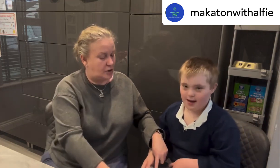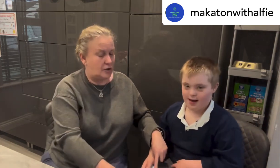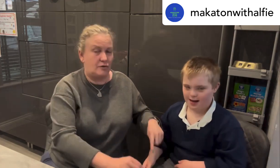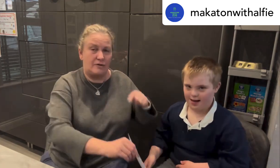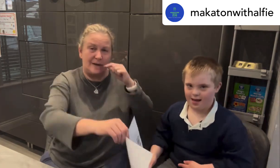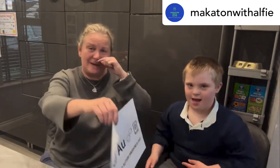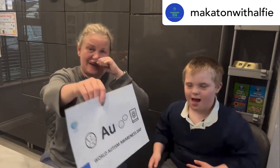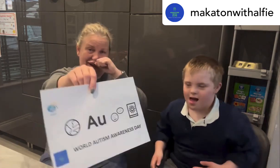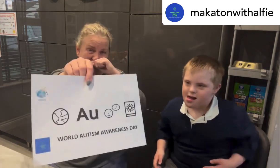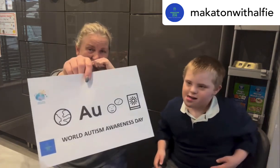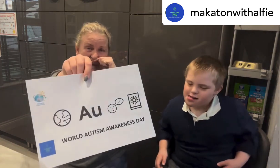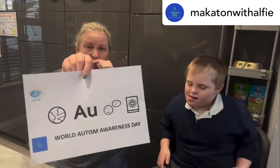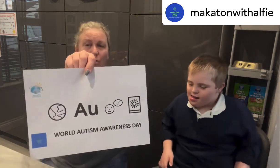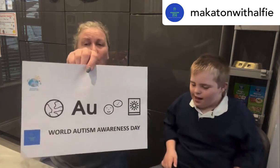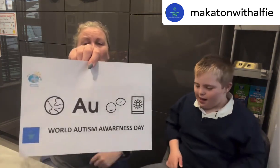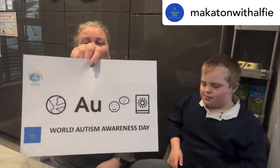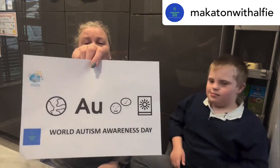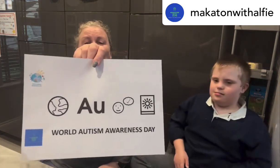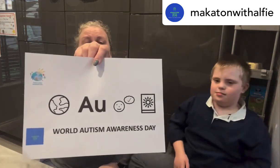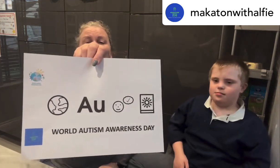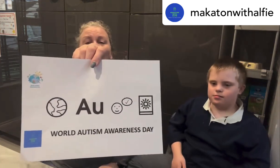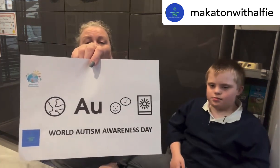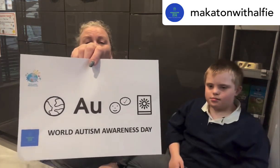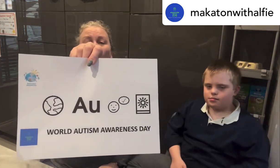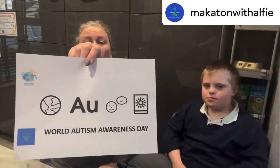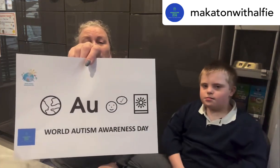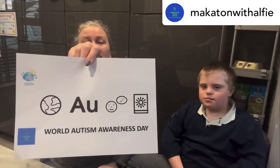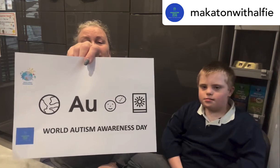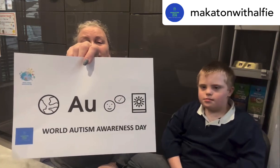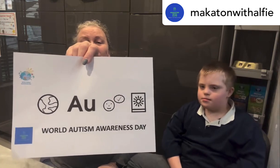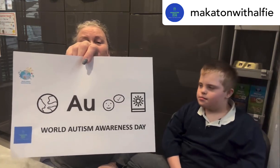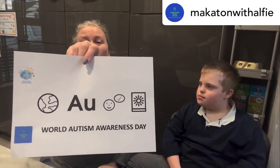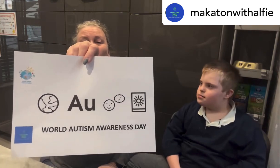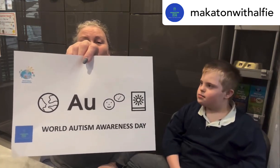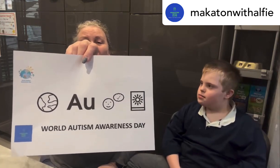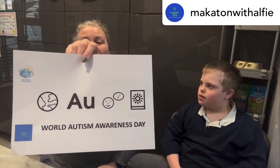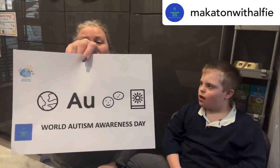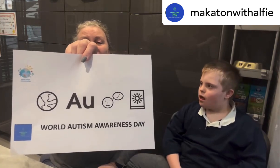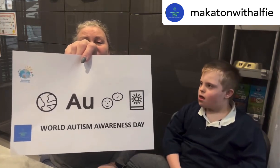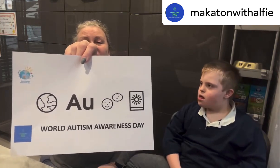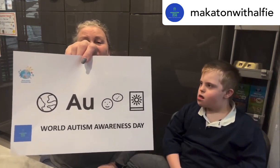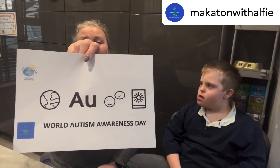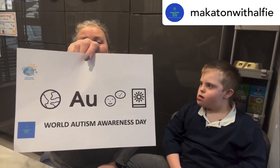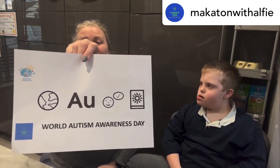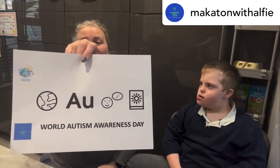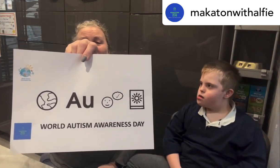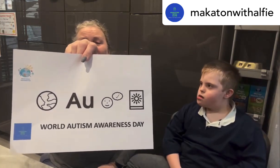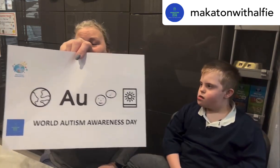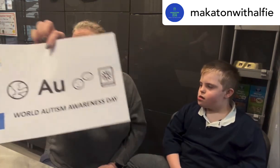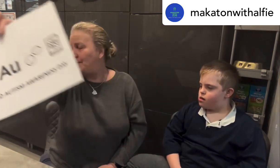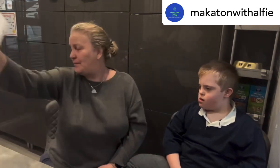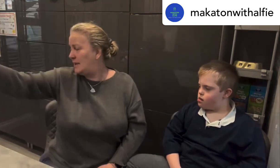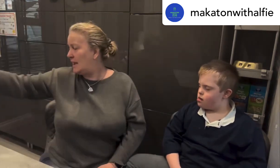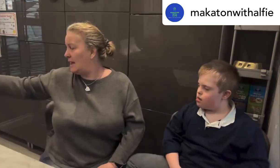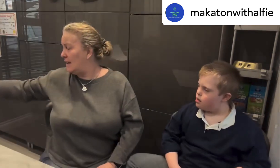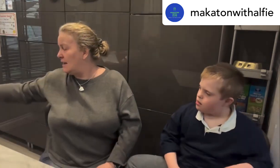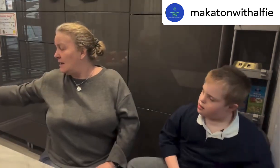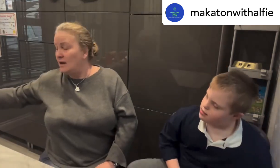reading it's world autism awareness day yeah yeah